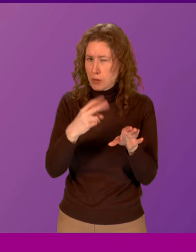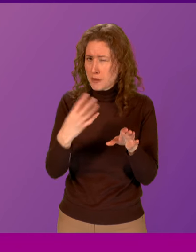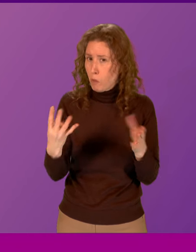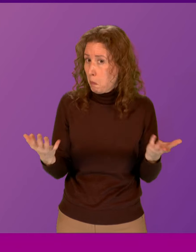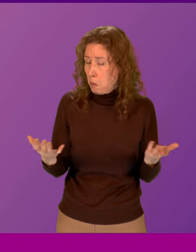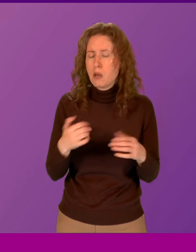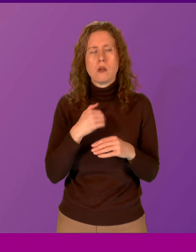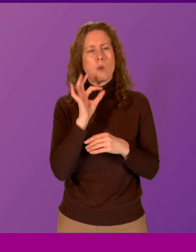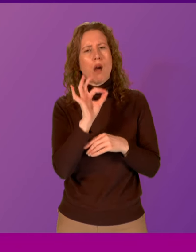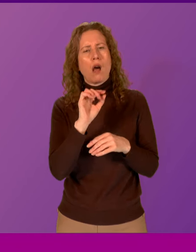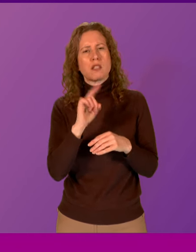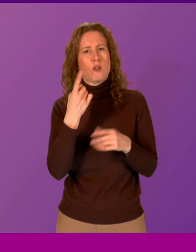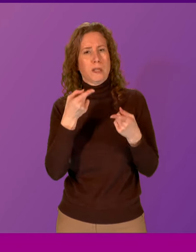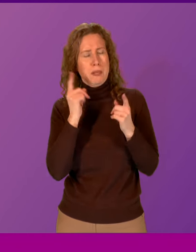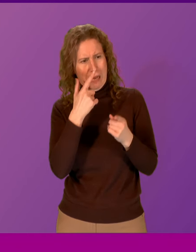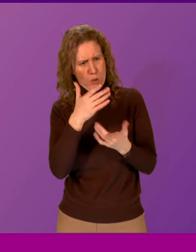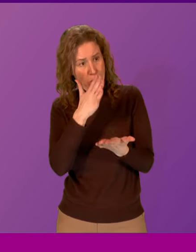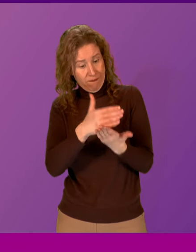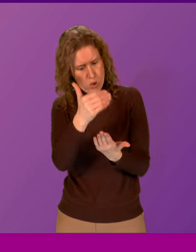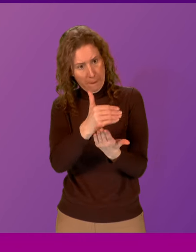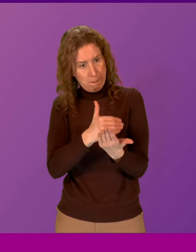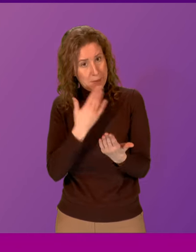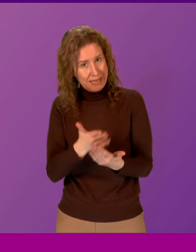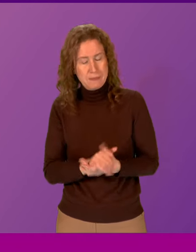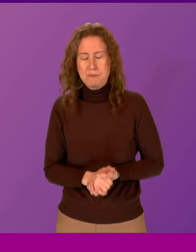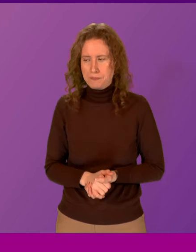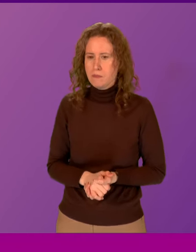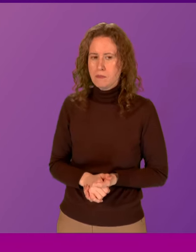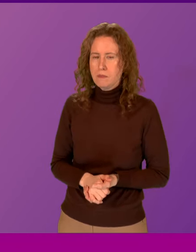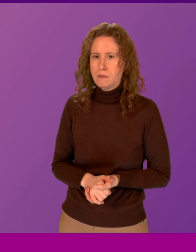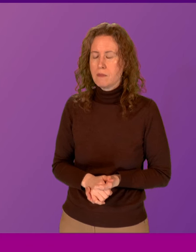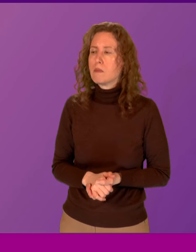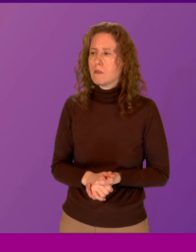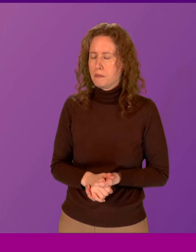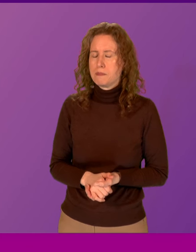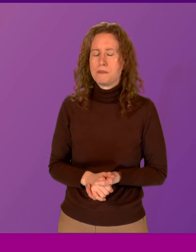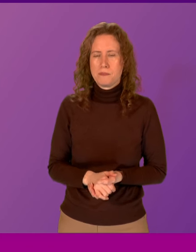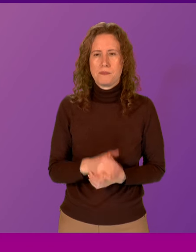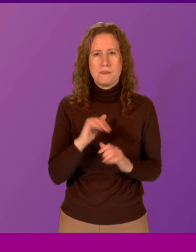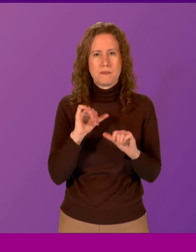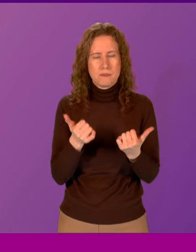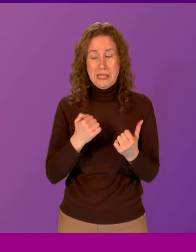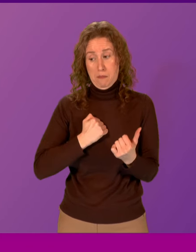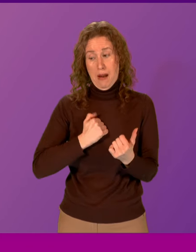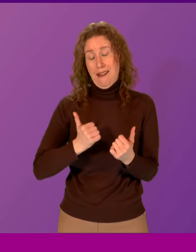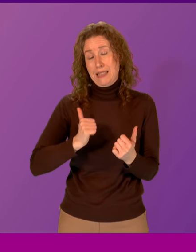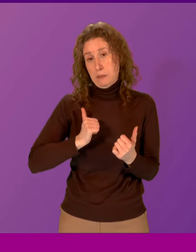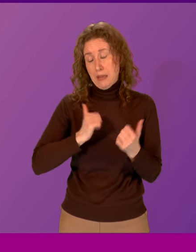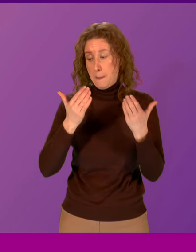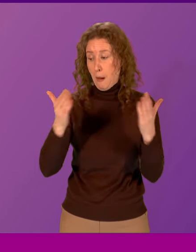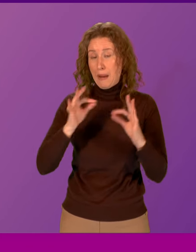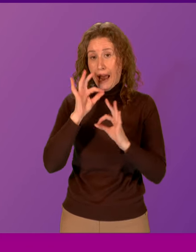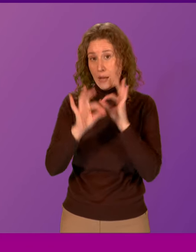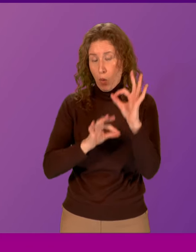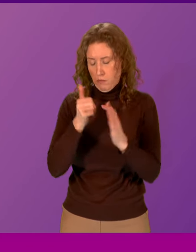the First Minister for confirmation on all these points? First Minister. Yes, it's fully my expectation, of course, that the public inquiry